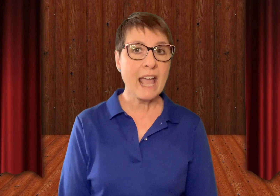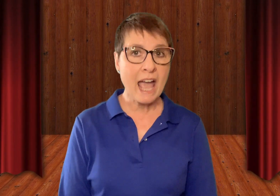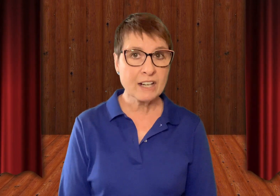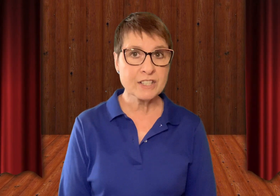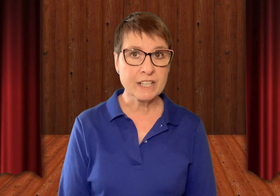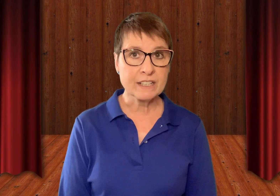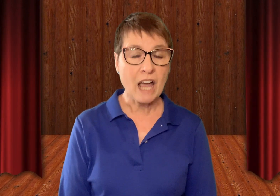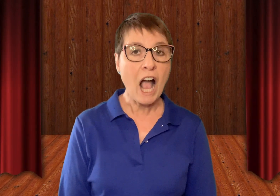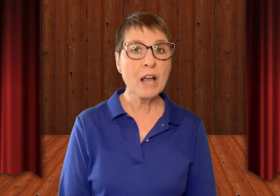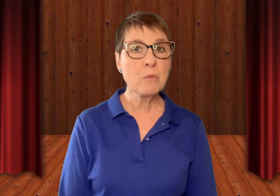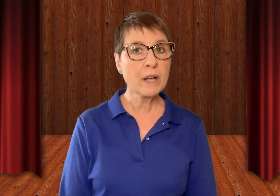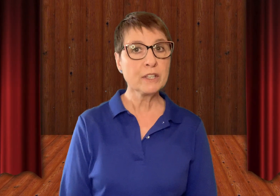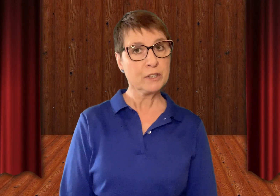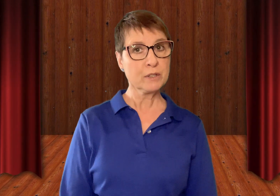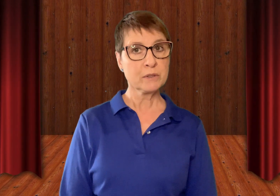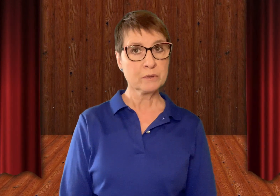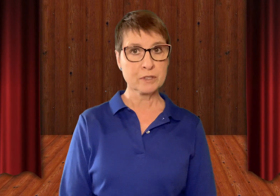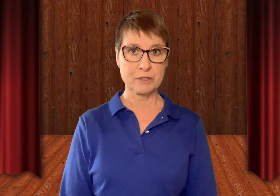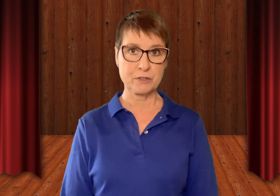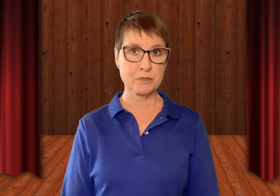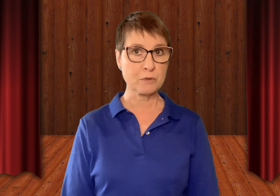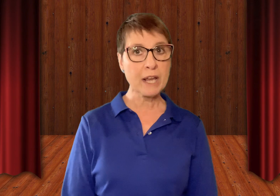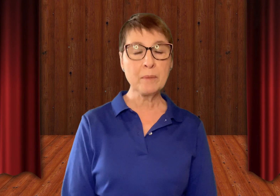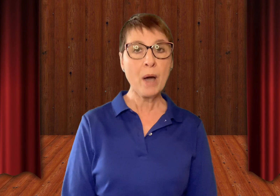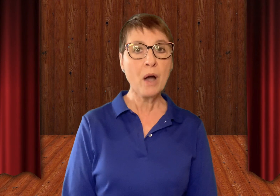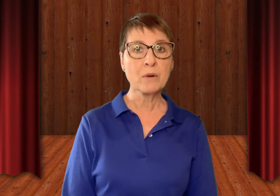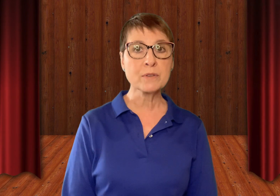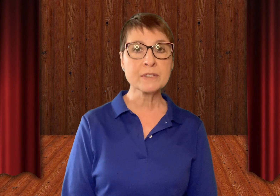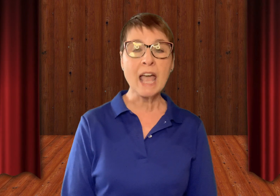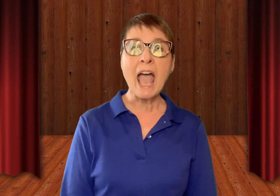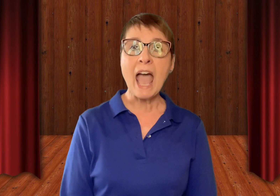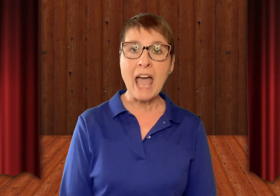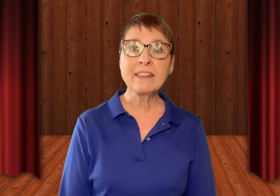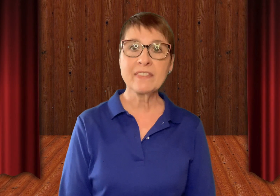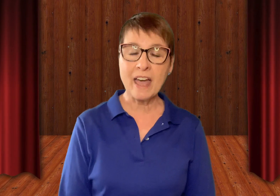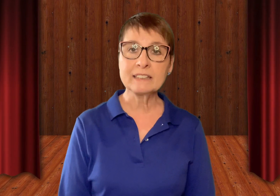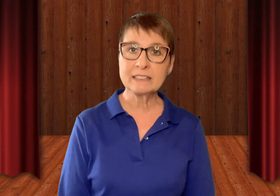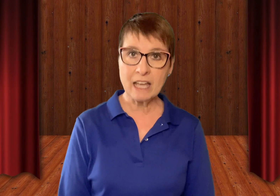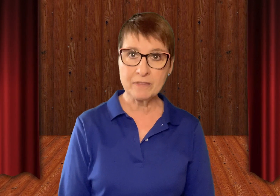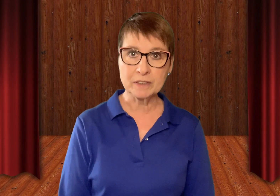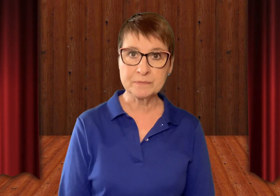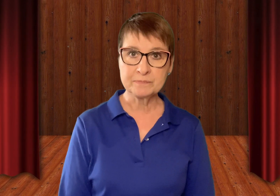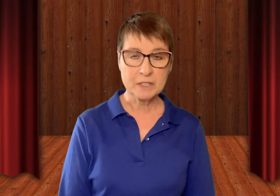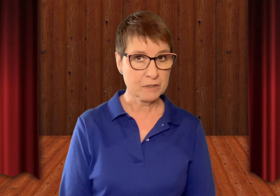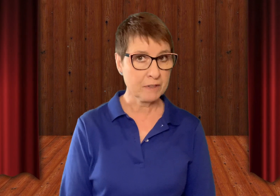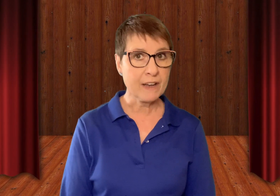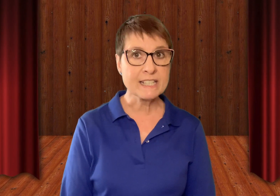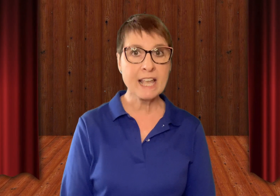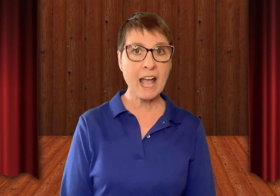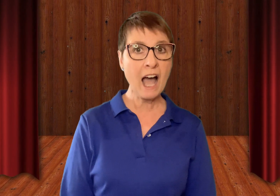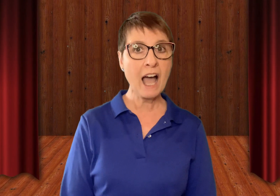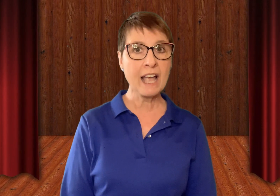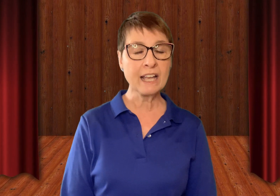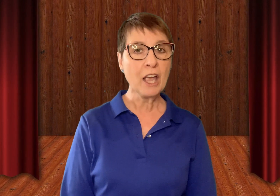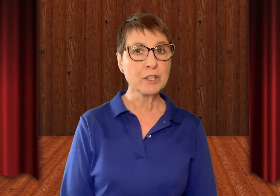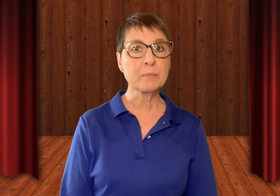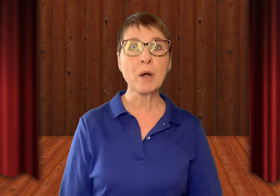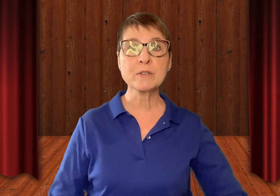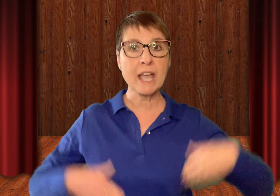action, I want you to strike a pose at that level. So if I say high, your pose has